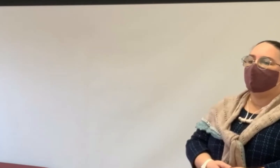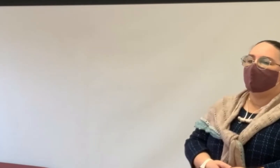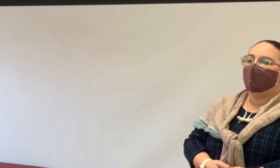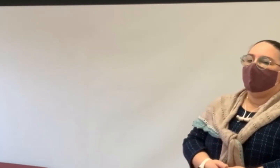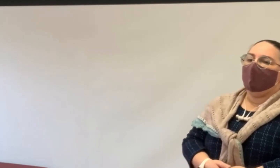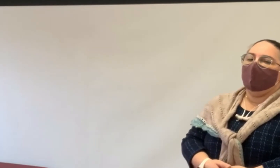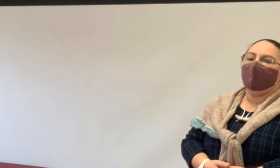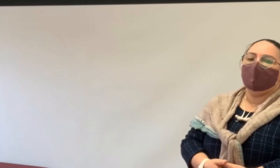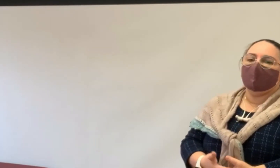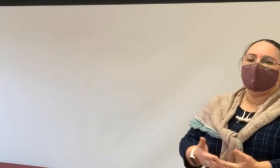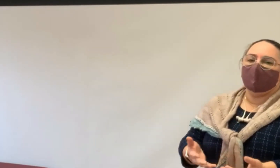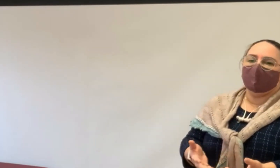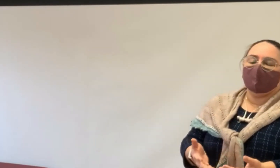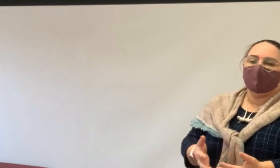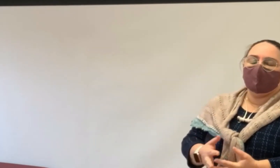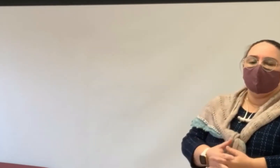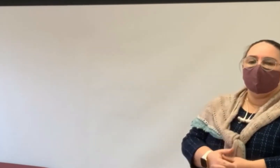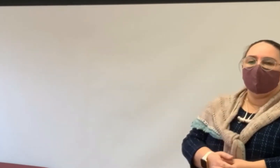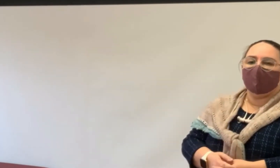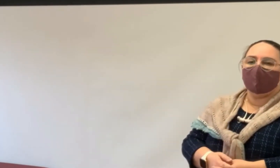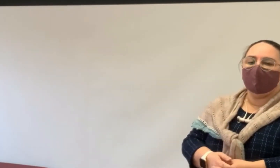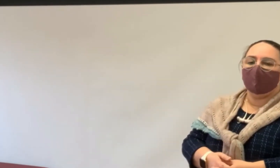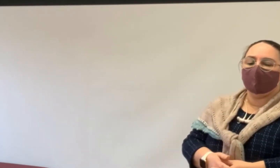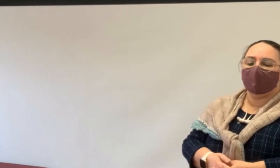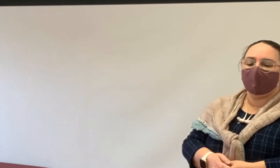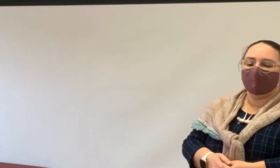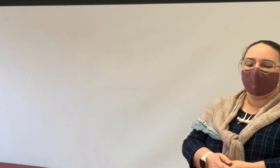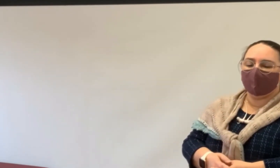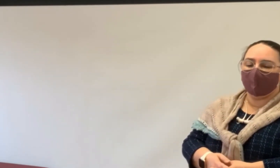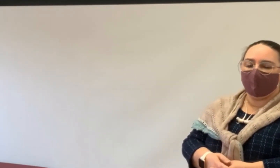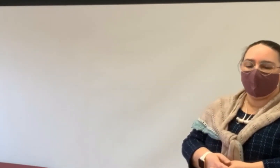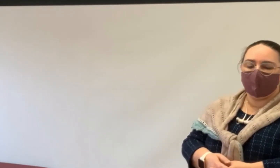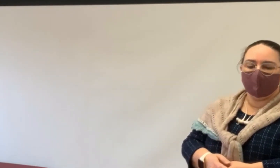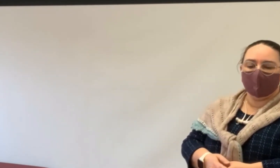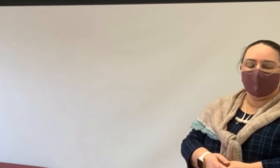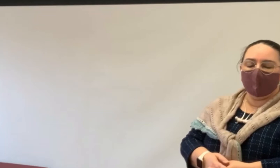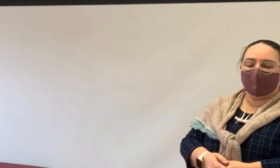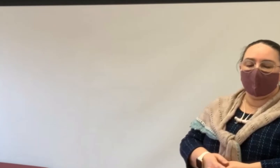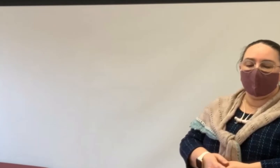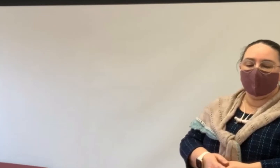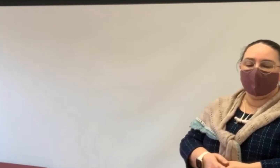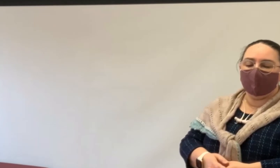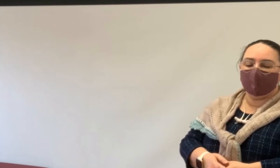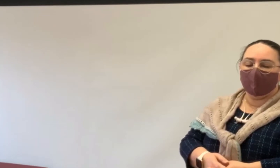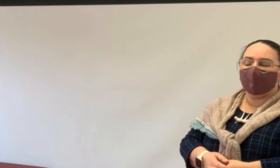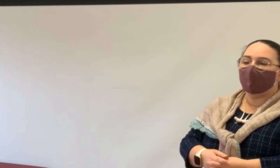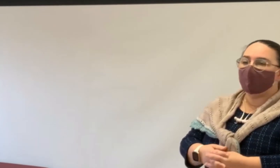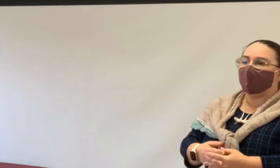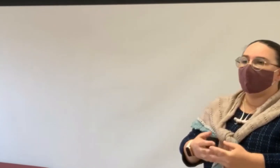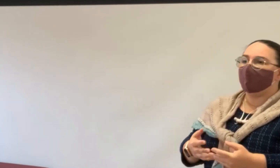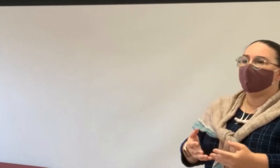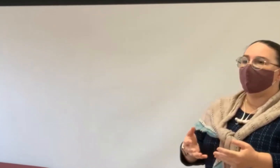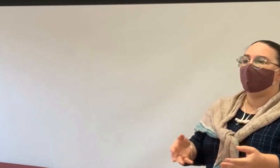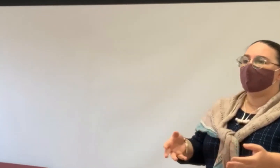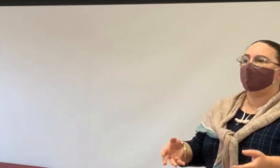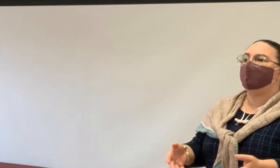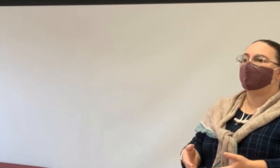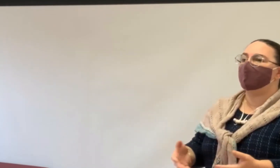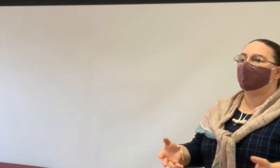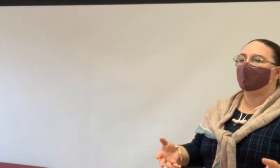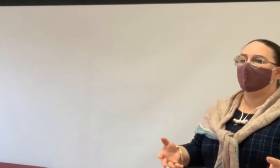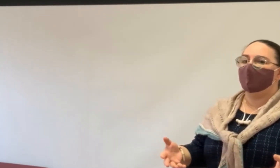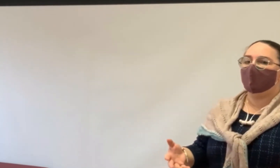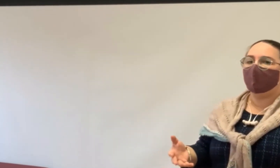So the next questions that you have to think of after that really start with how